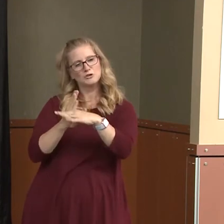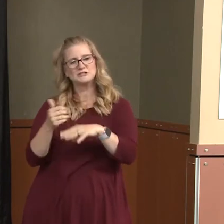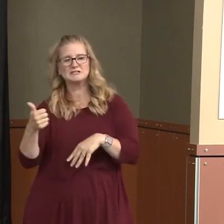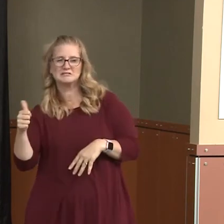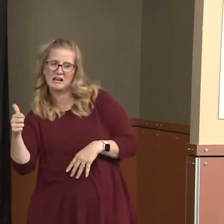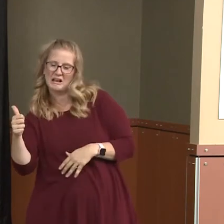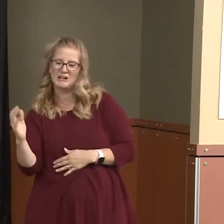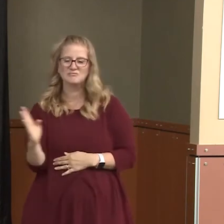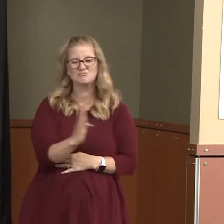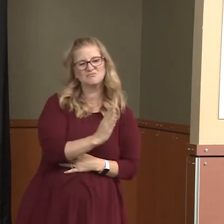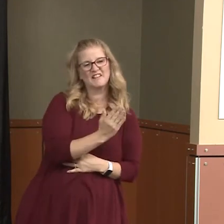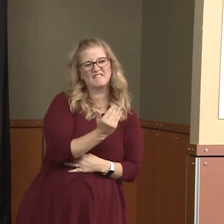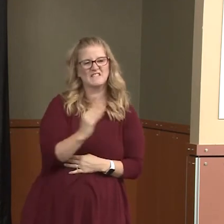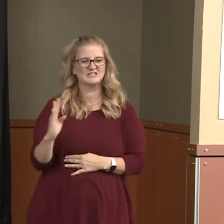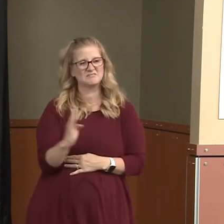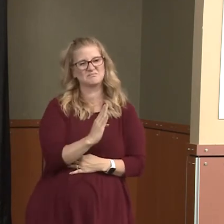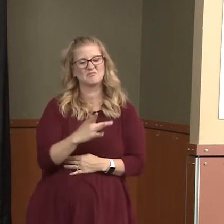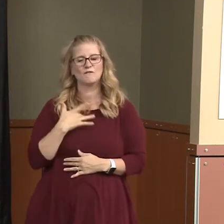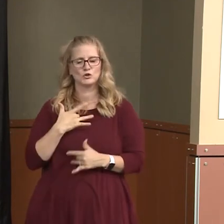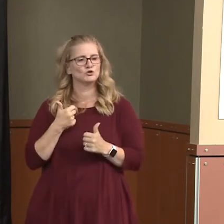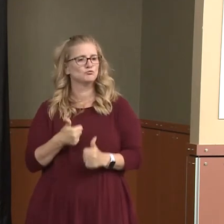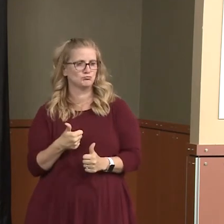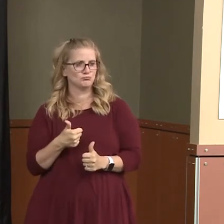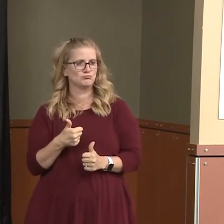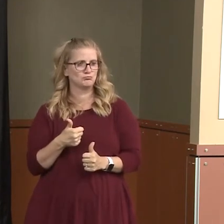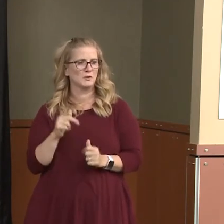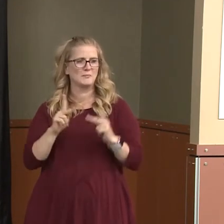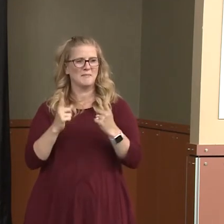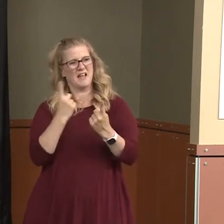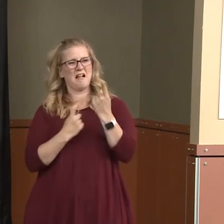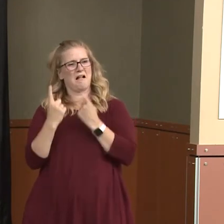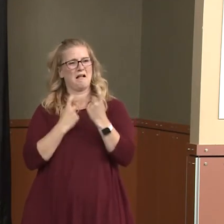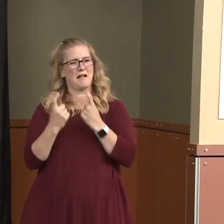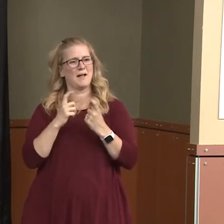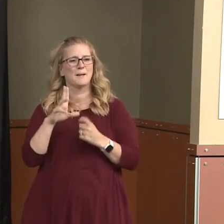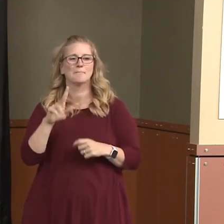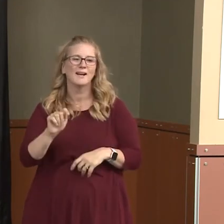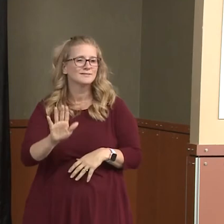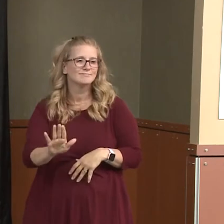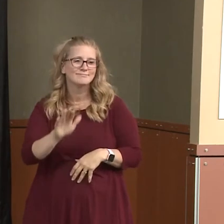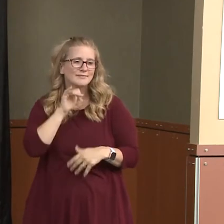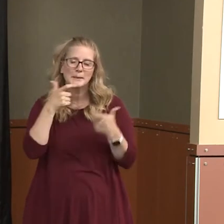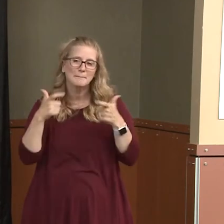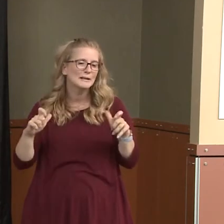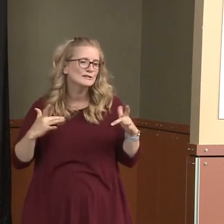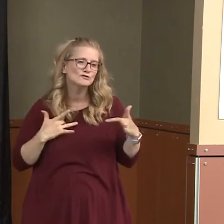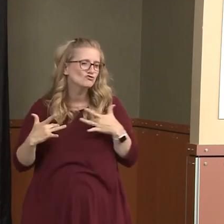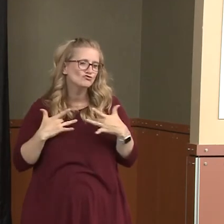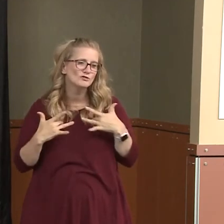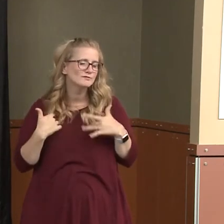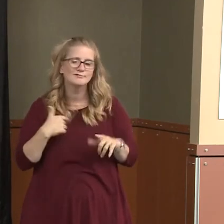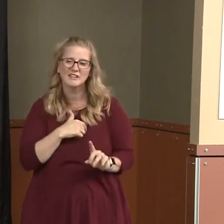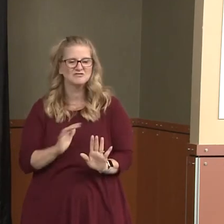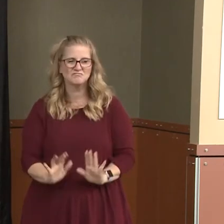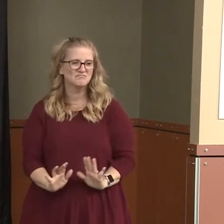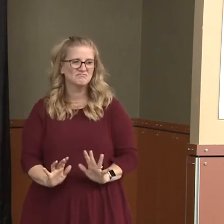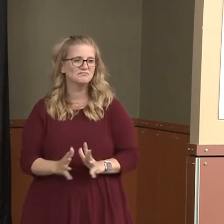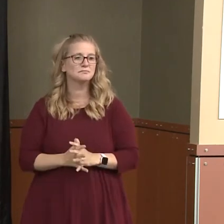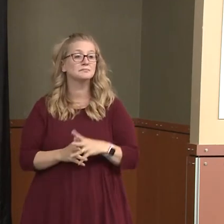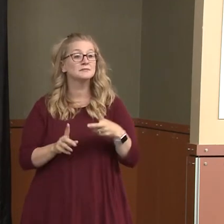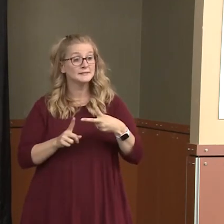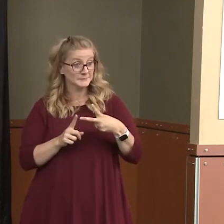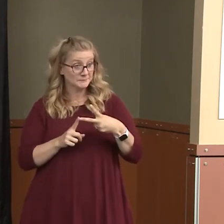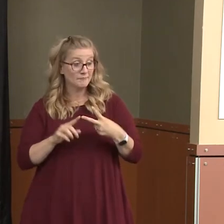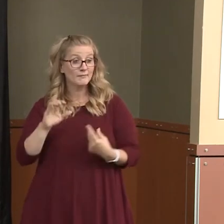so we feel we're in pretty good shape there. We keep getting asked that question. I don't think that's one of the large concerns at this point. The second is around ICU beds.